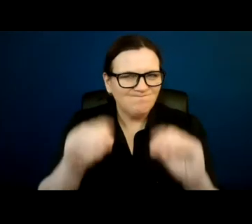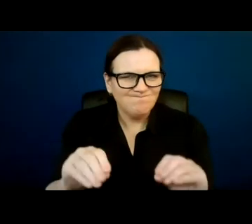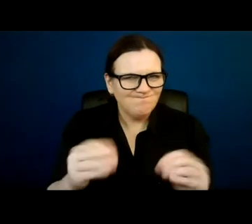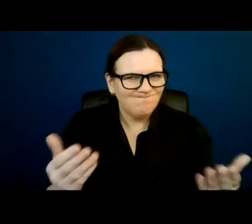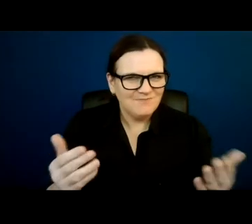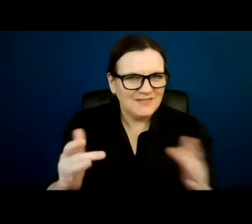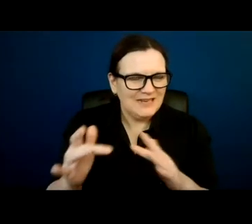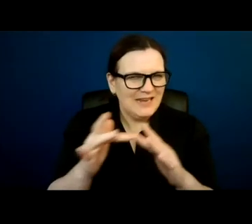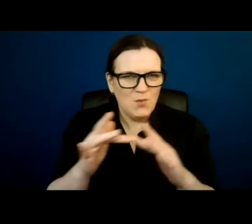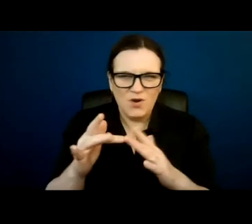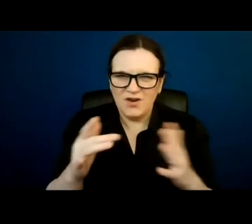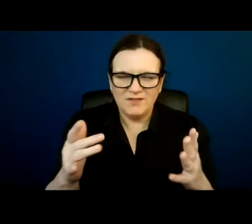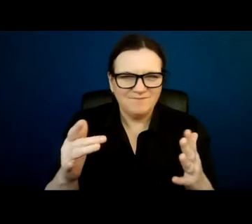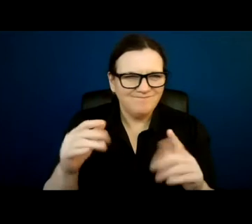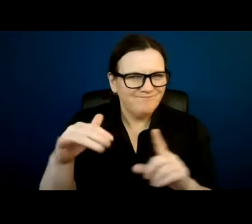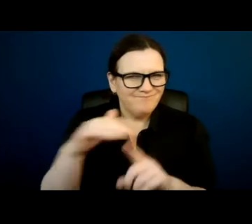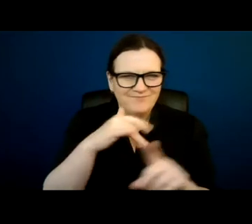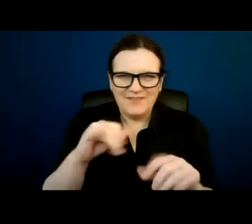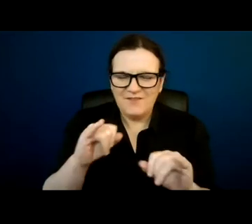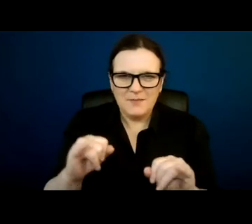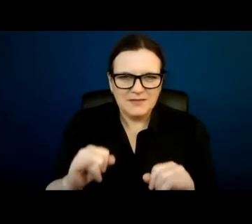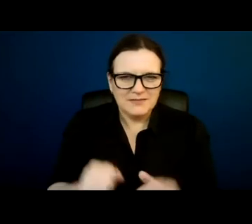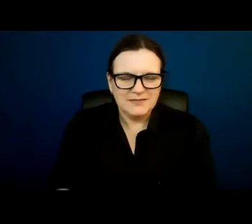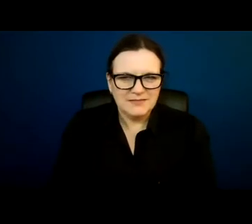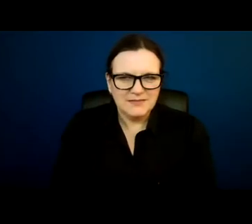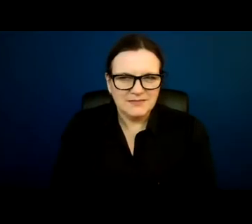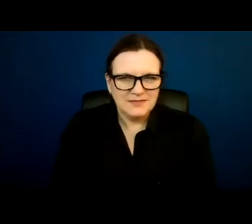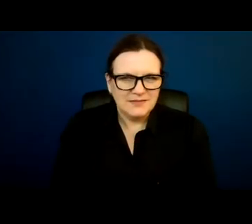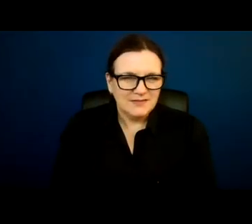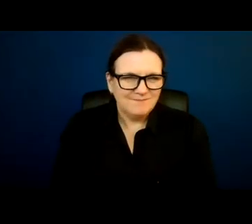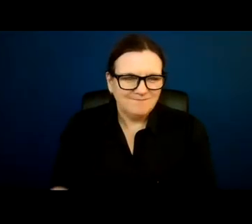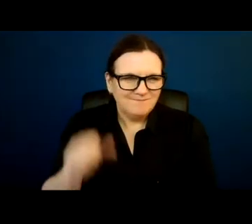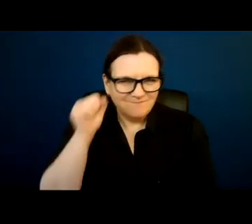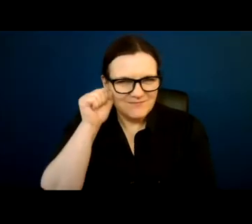I think that, as other panelists have said, that...